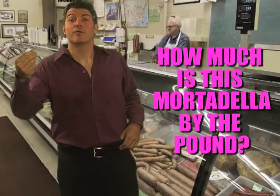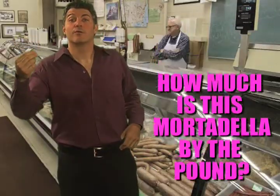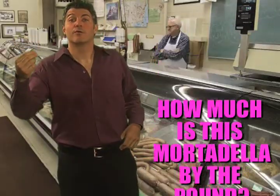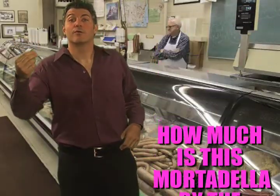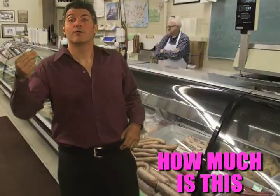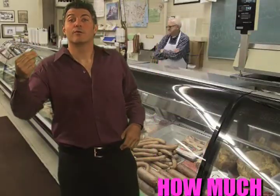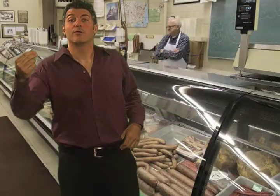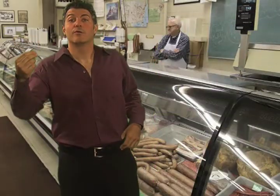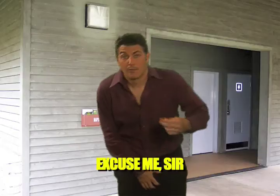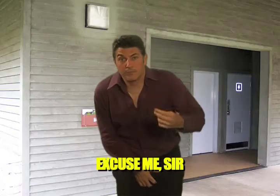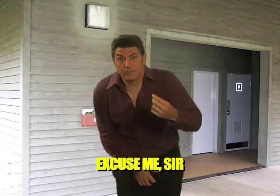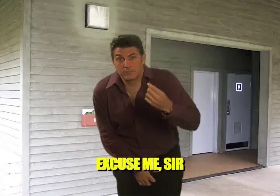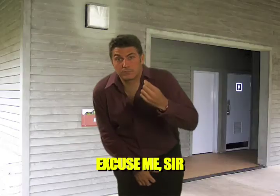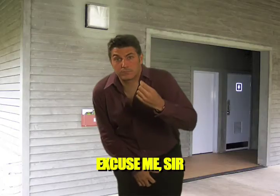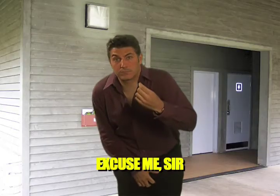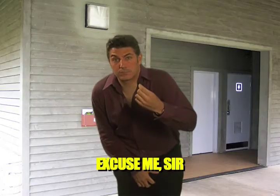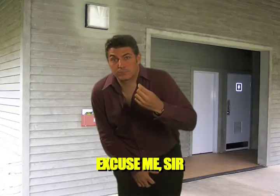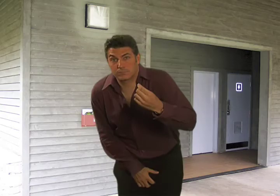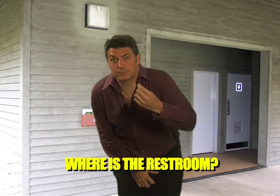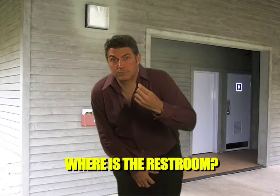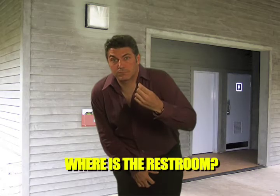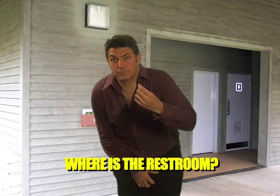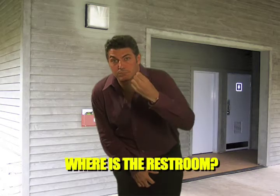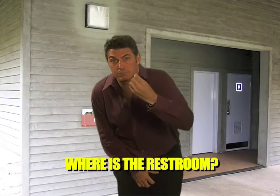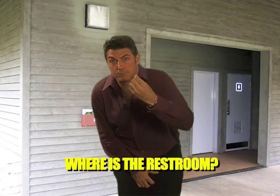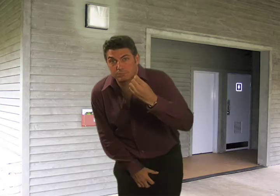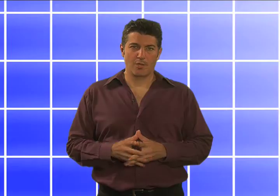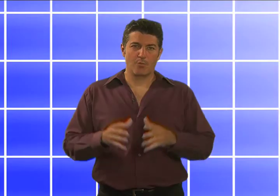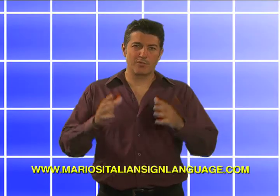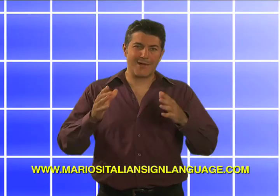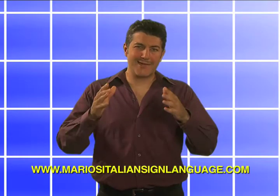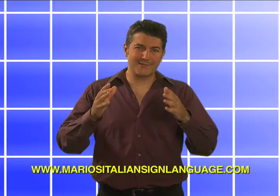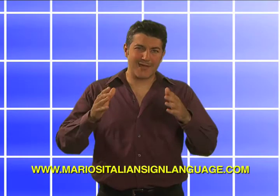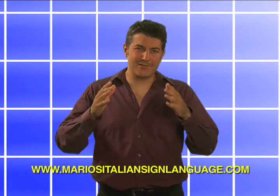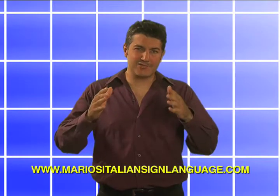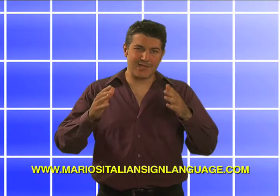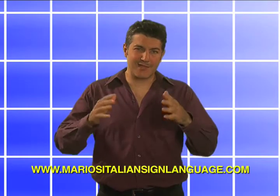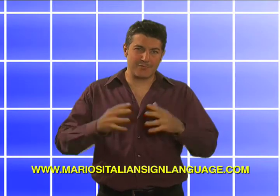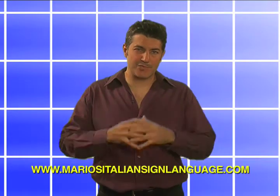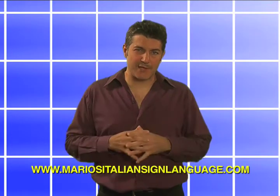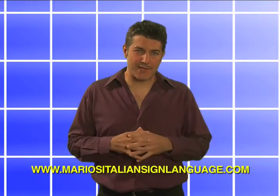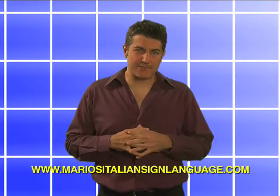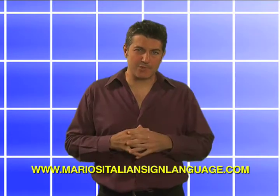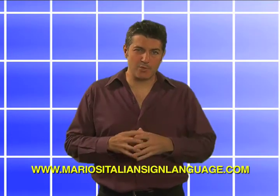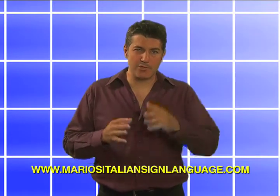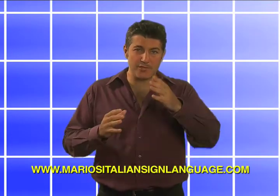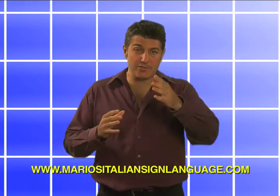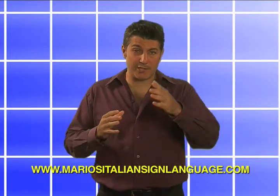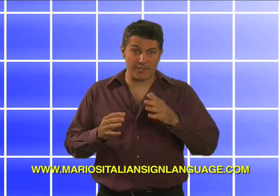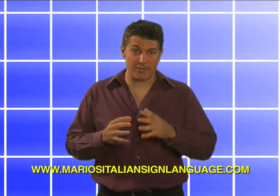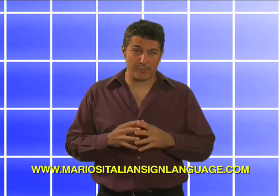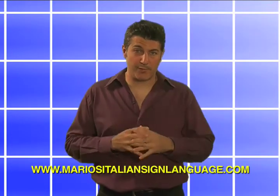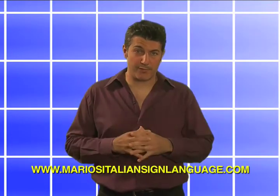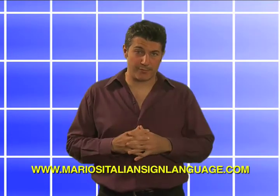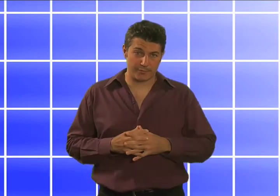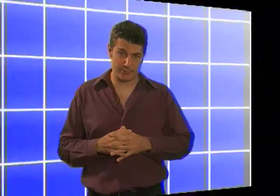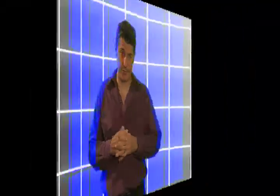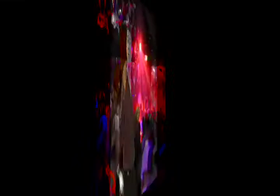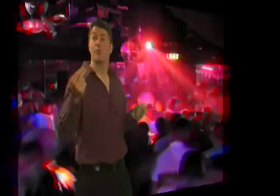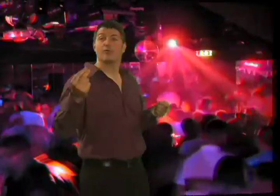by the pound? Excuse me, sir, where's the restroom? With my Italian Sign Language class, you can easily get your point across, in a